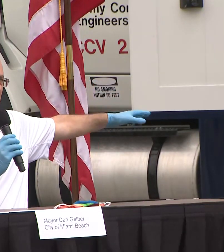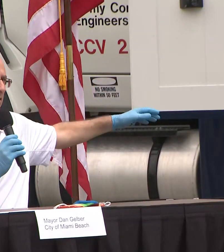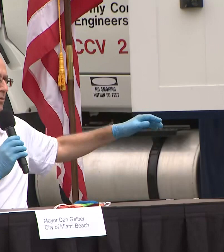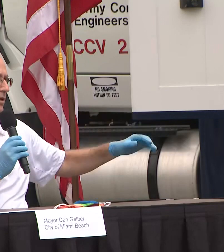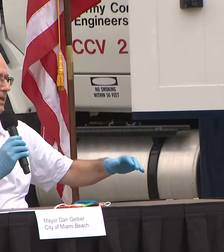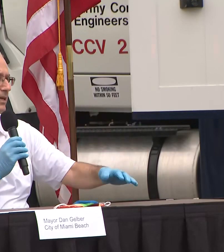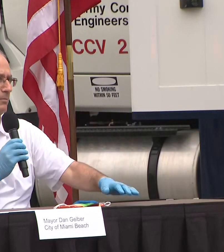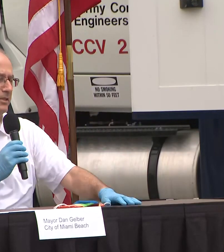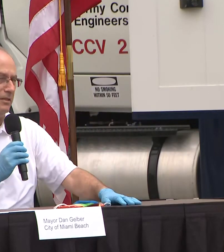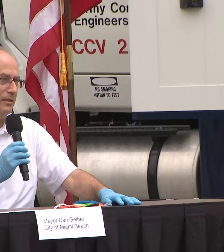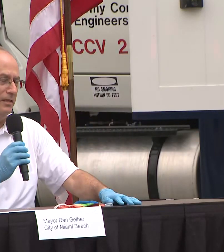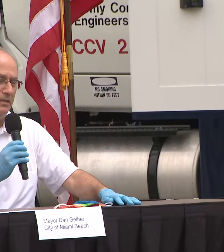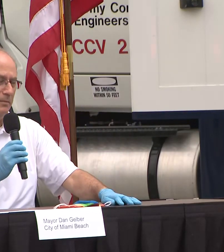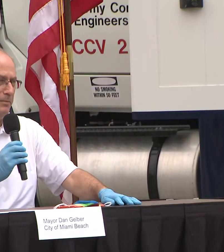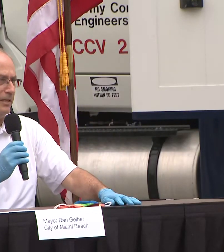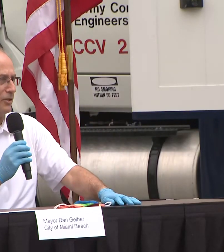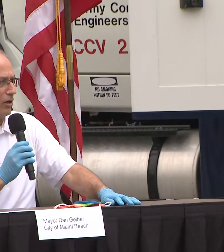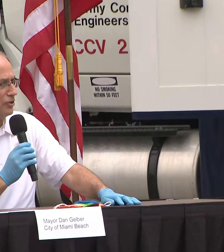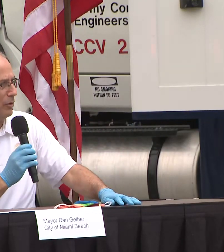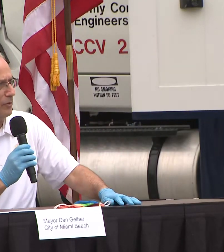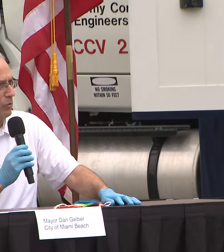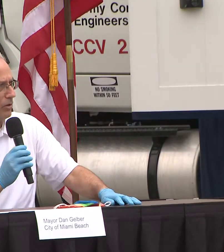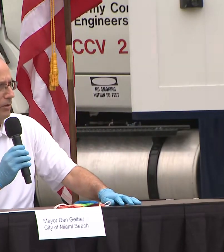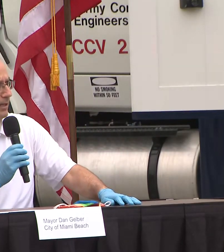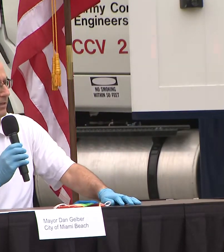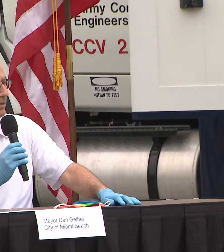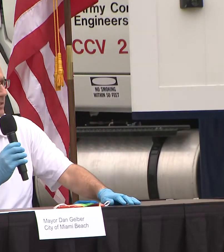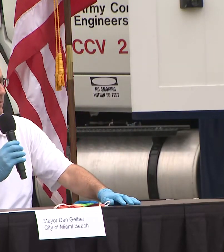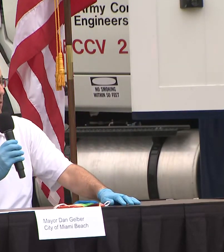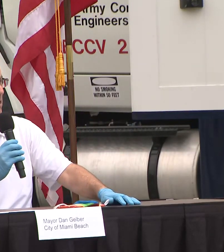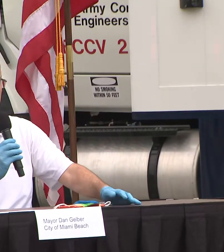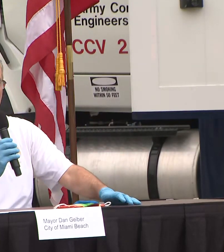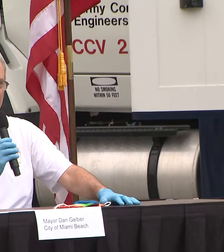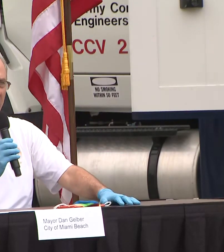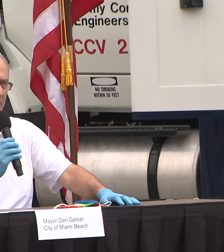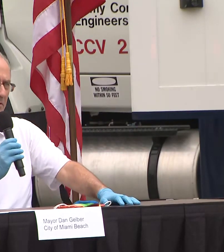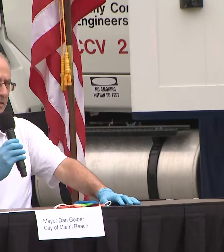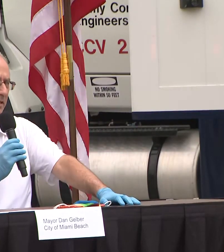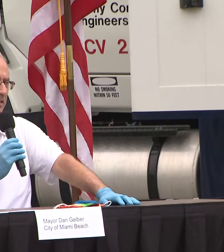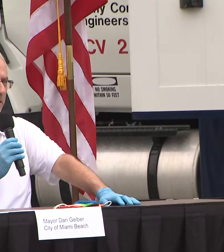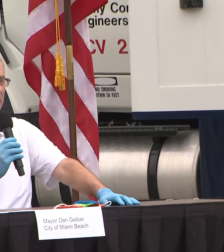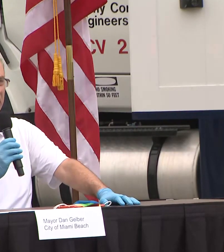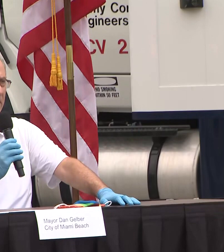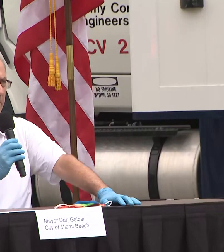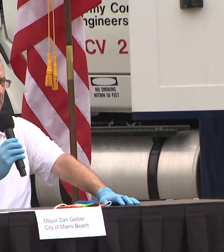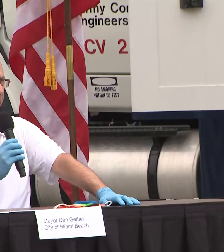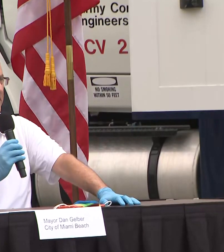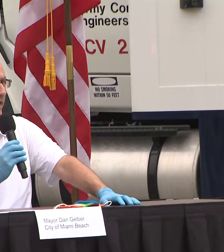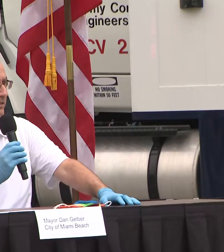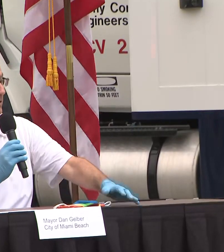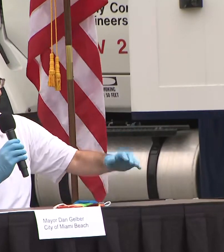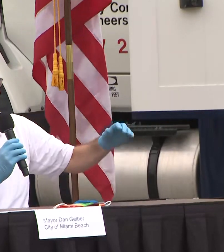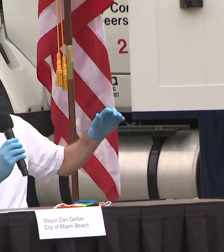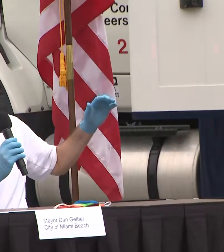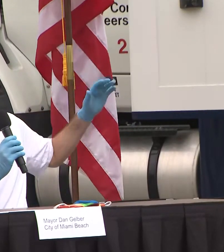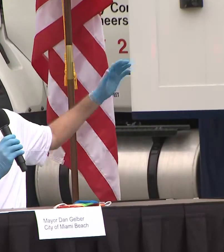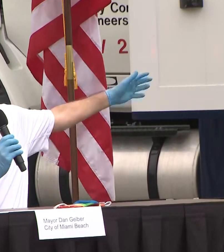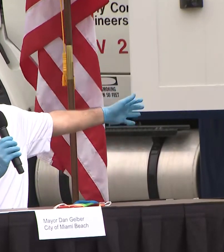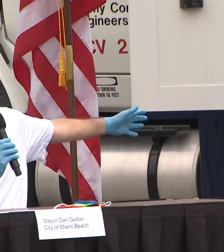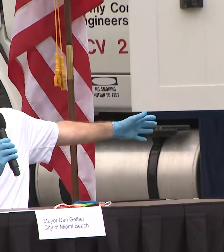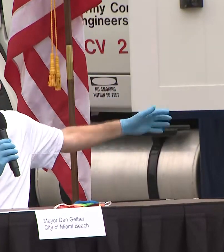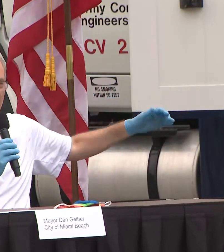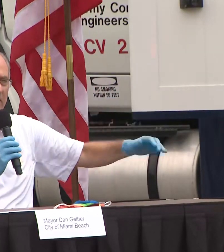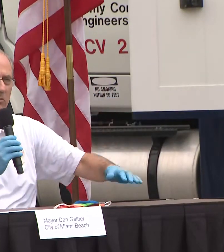convention center where they come to the biggest art show in the world and walk around together experiencing something fantastic or to the